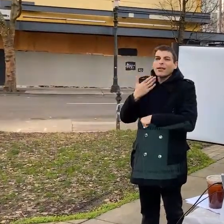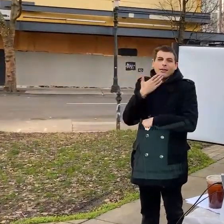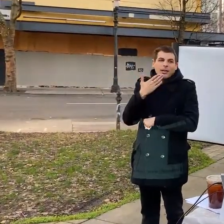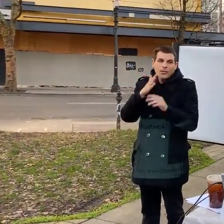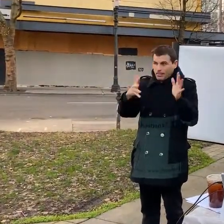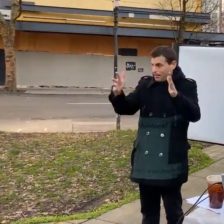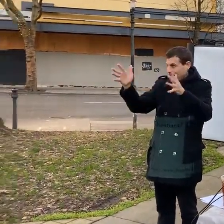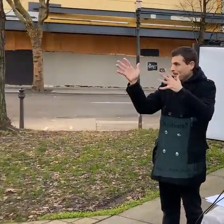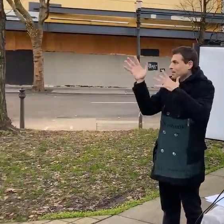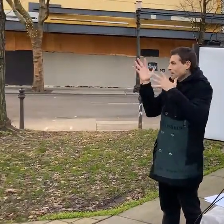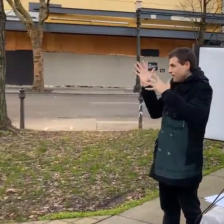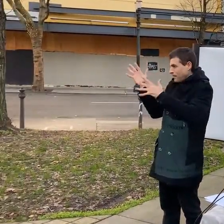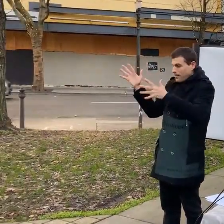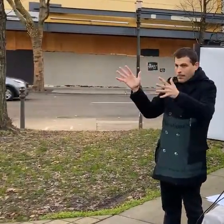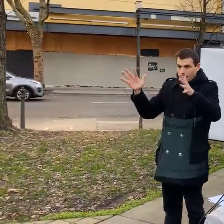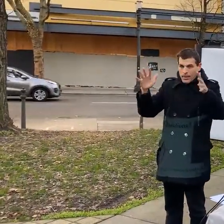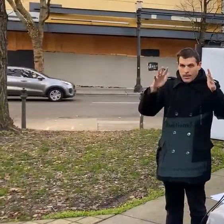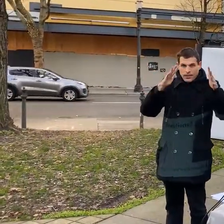thank you